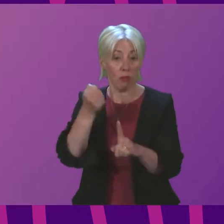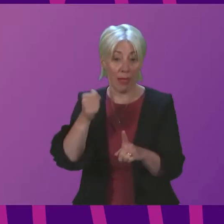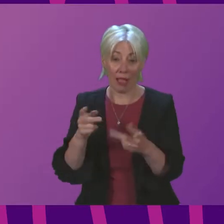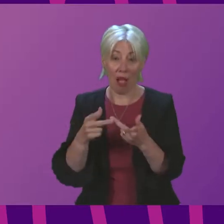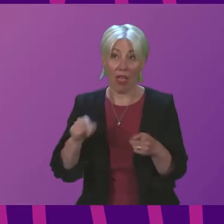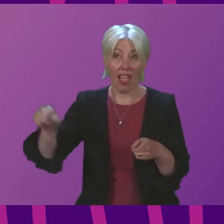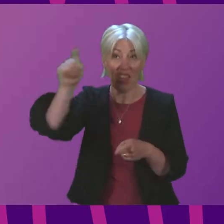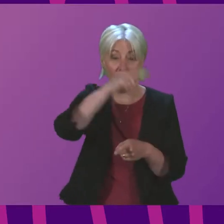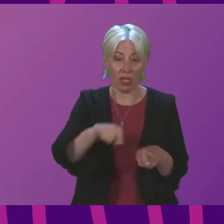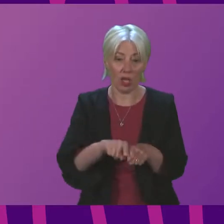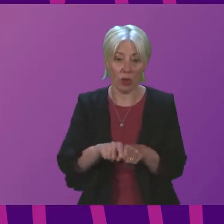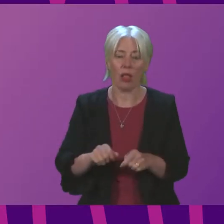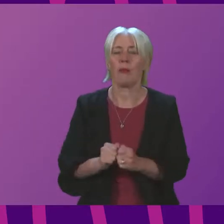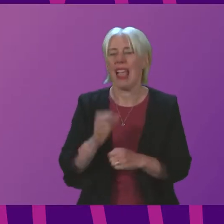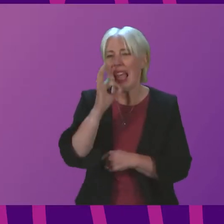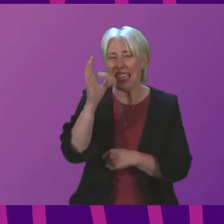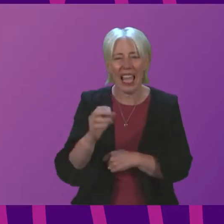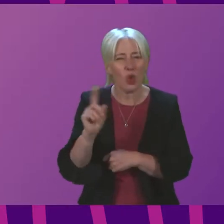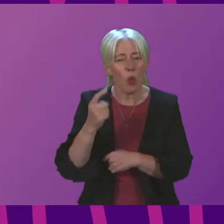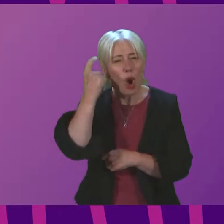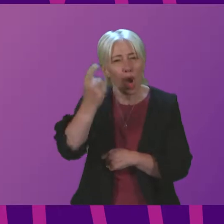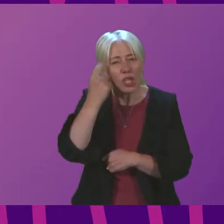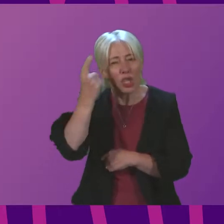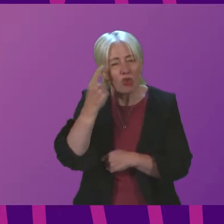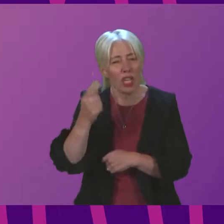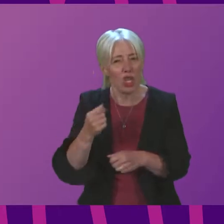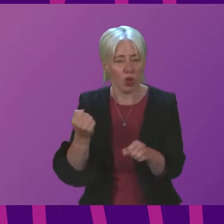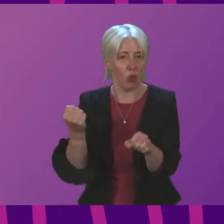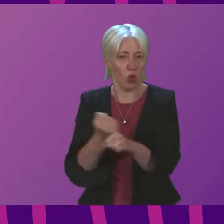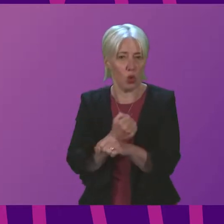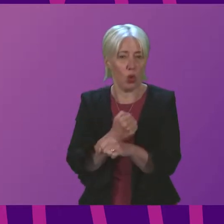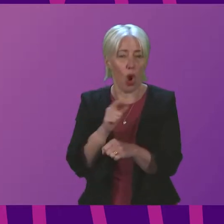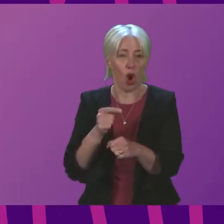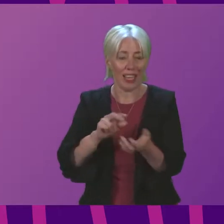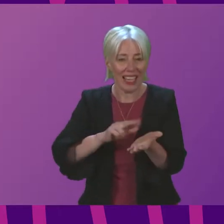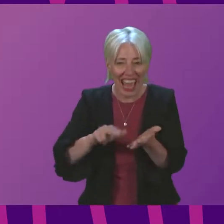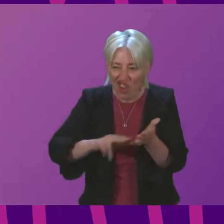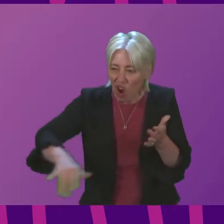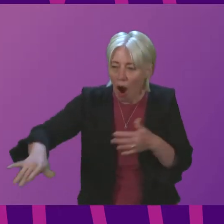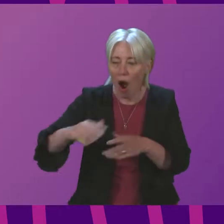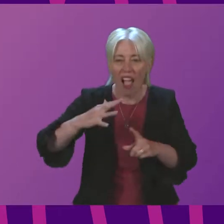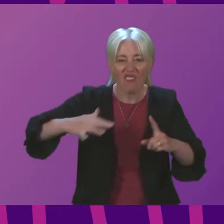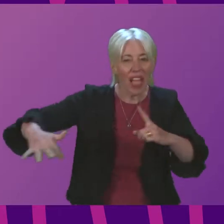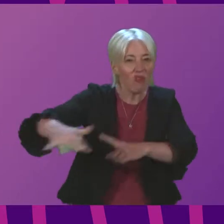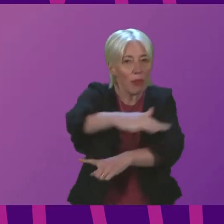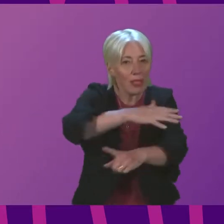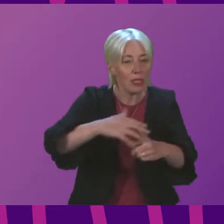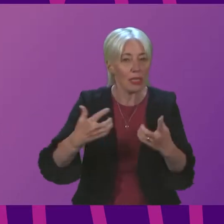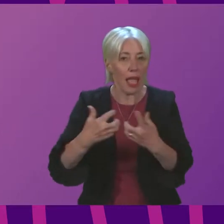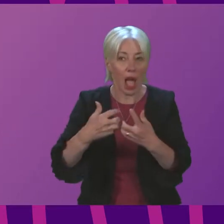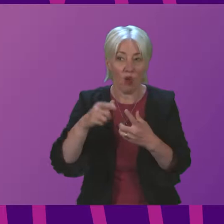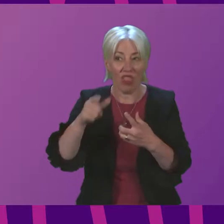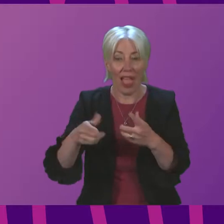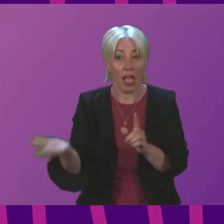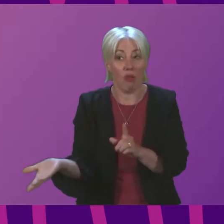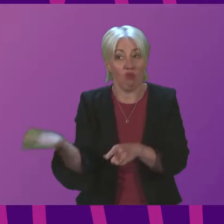Can I ask the Deputy First Minister what consideration has been given to addressing the effects on nature and the environment as we look to recover from the impacts of